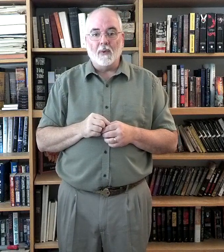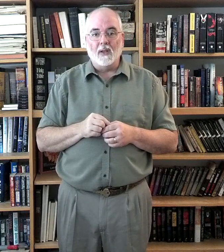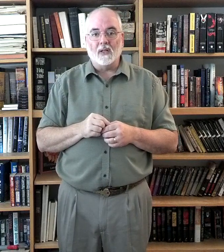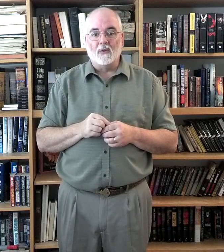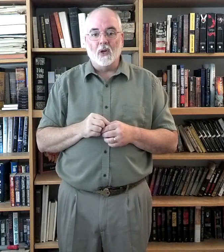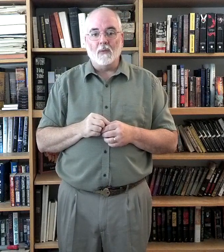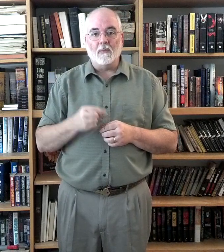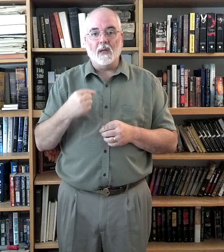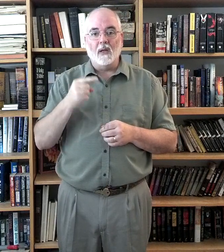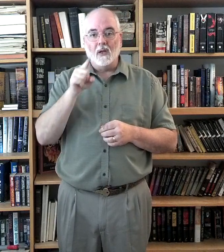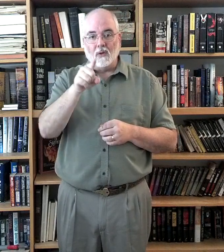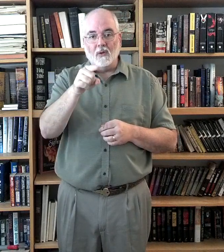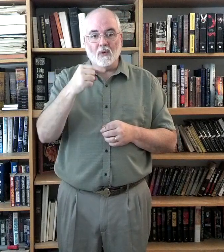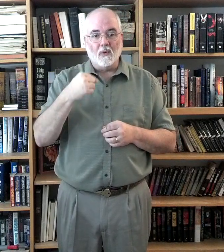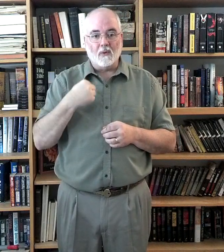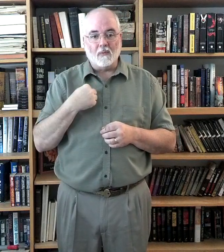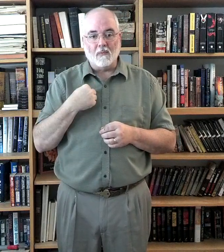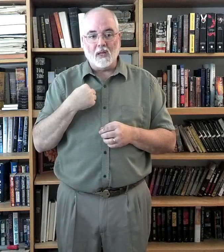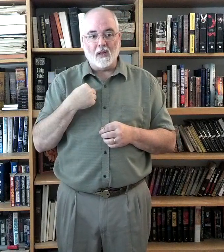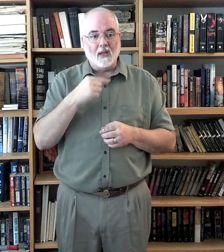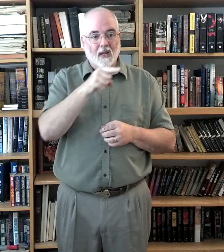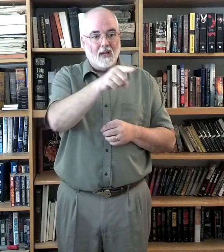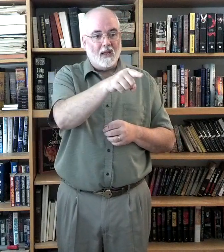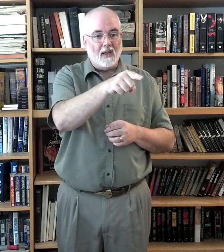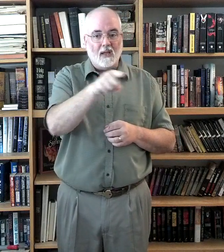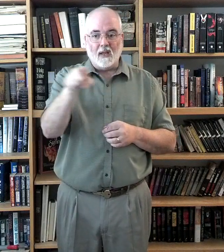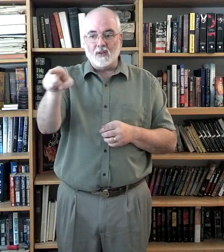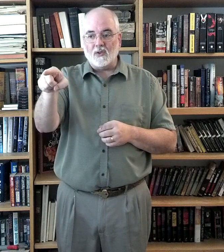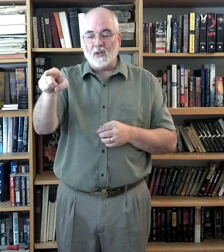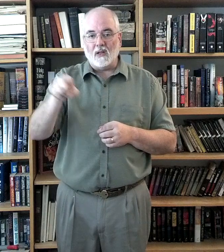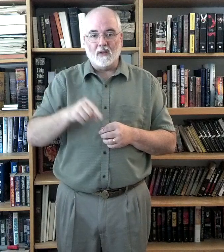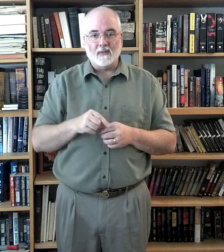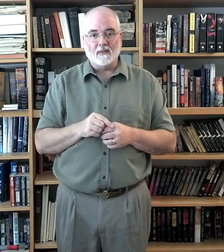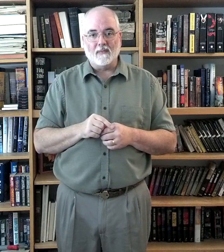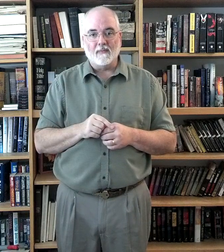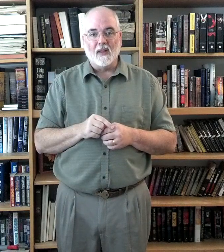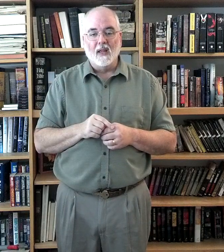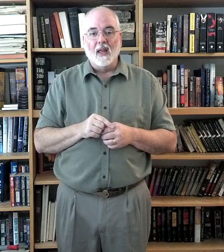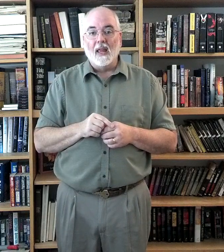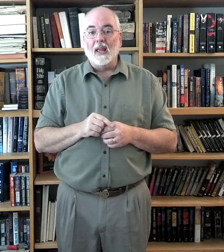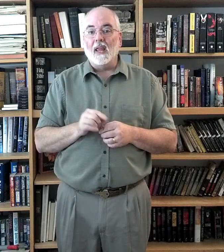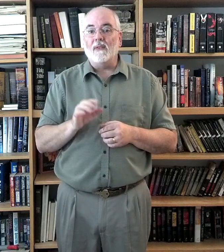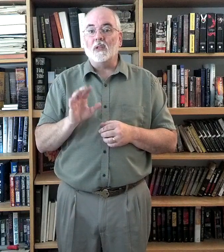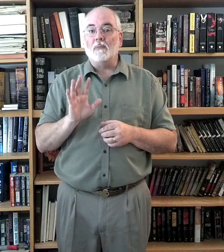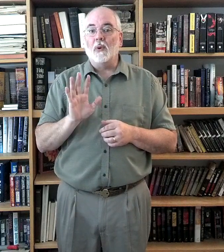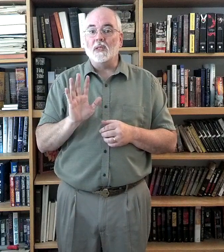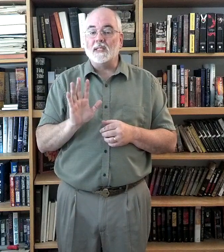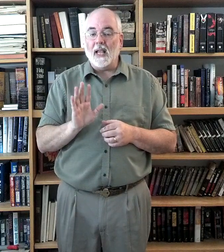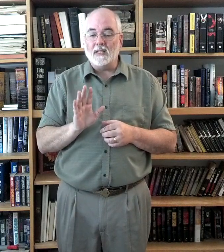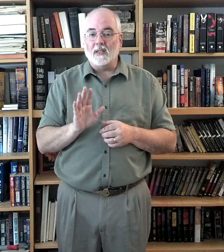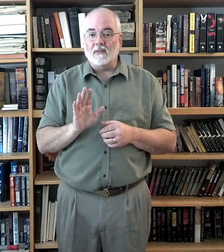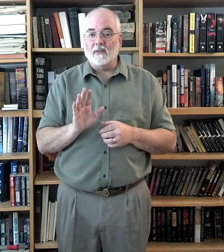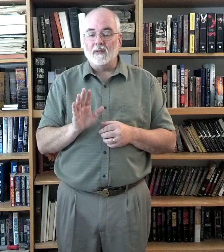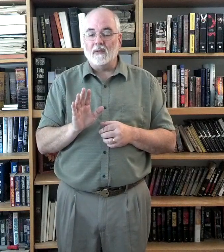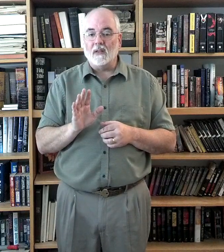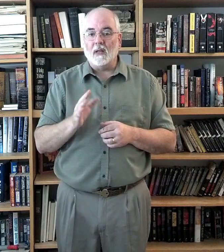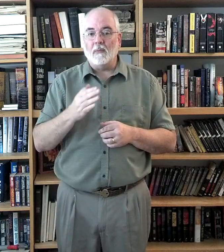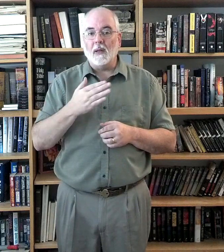in this room, it'd be you, me, he, and she. If it's possessive, it'd be